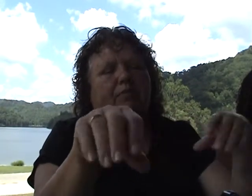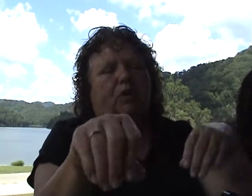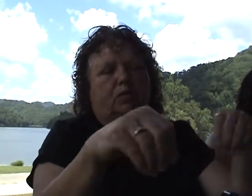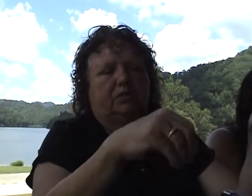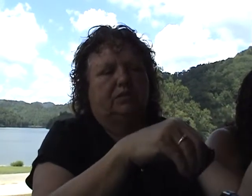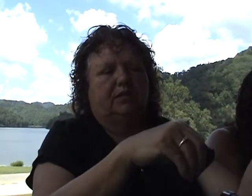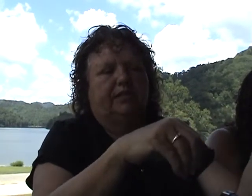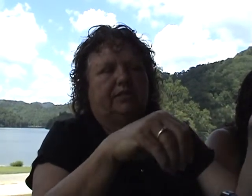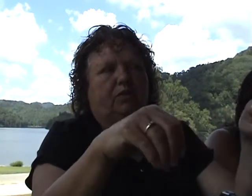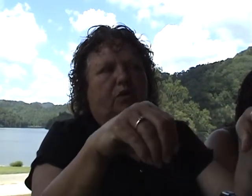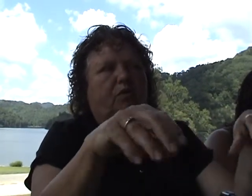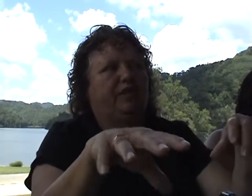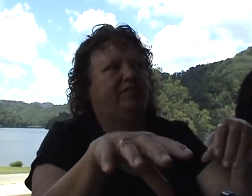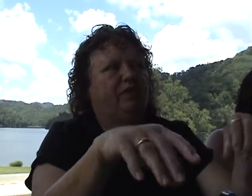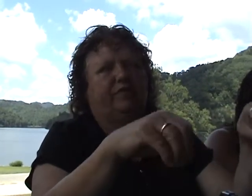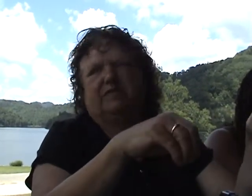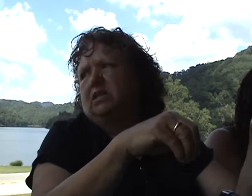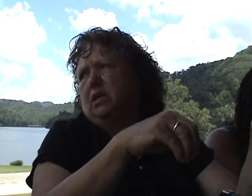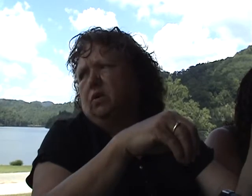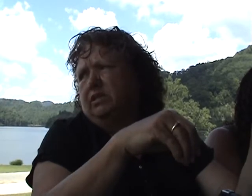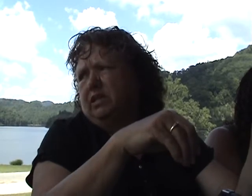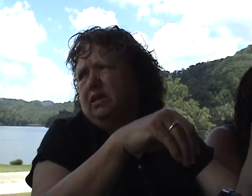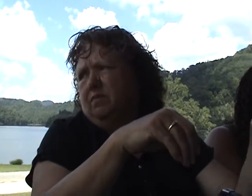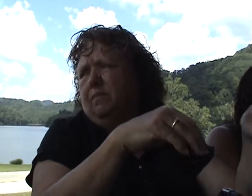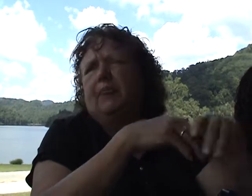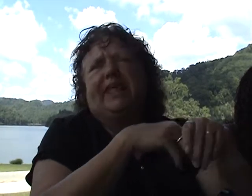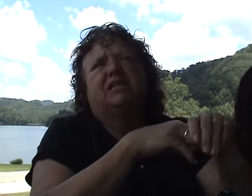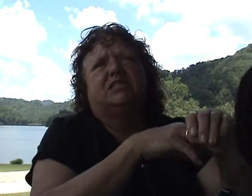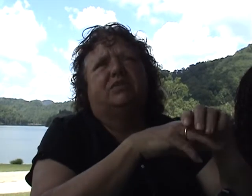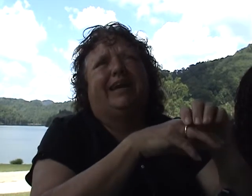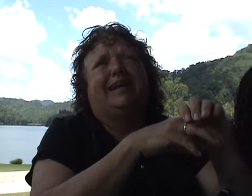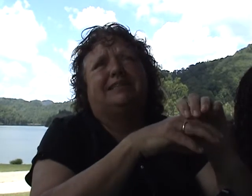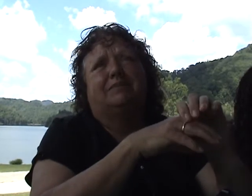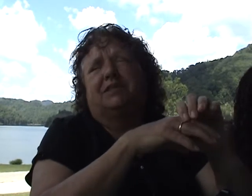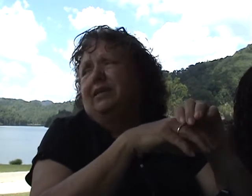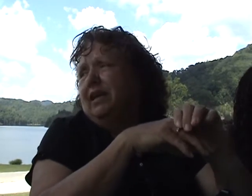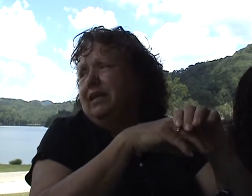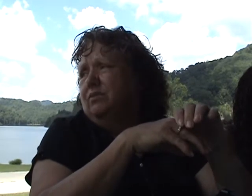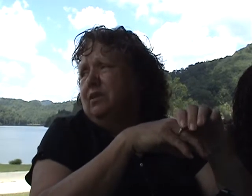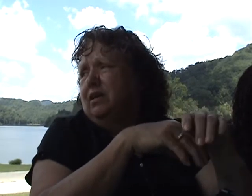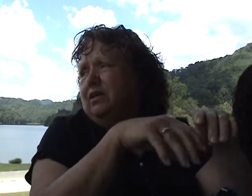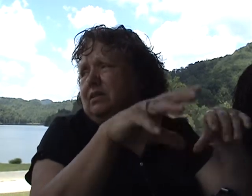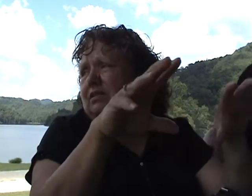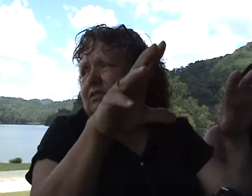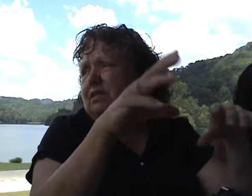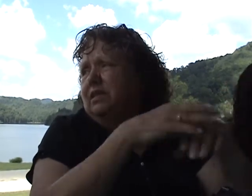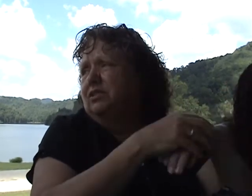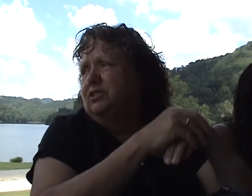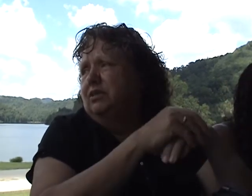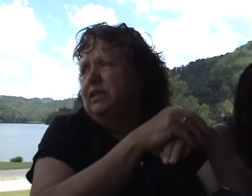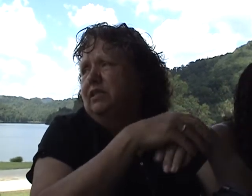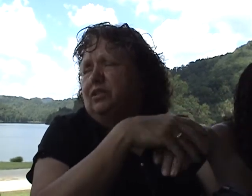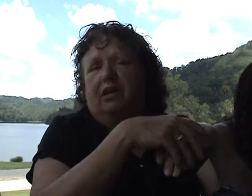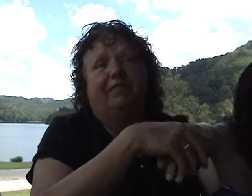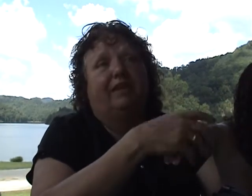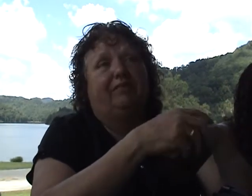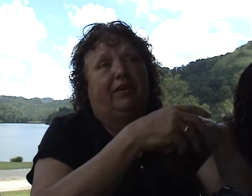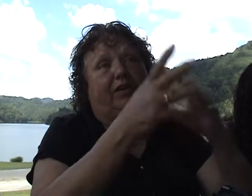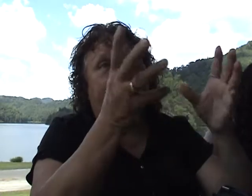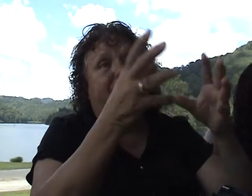boat. And so only a few of us could go at a time. So I got dumped on the island with all these kids, you know, and he took off and I figured he was